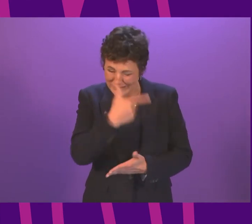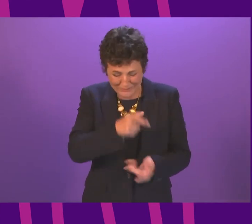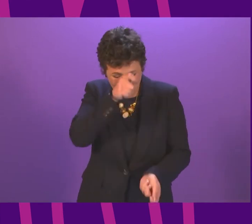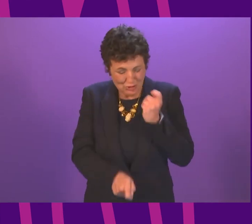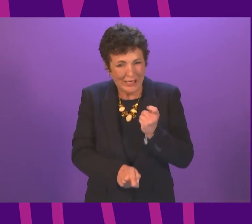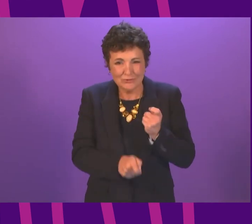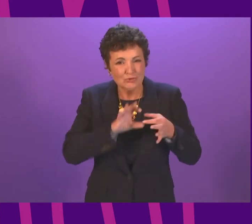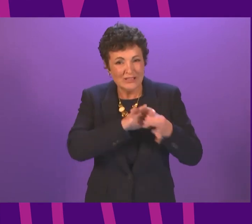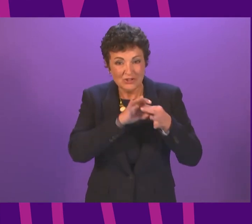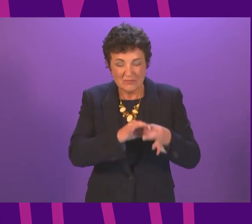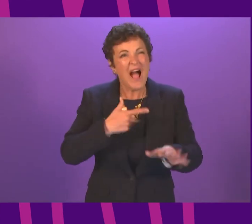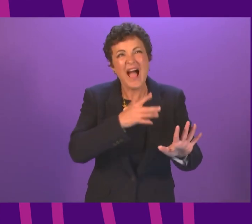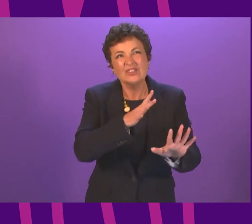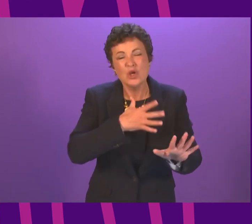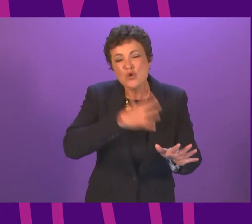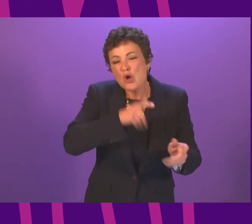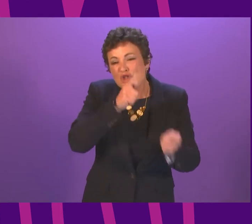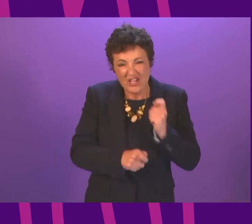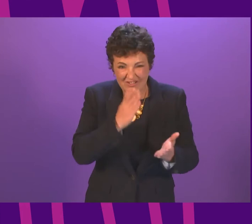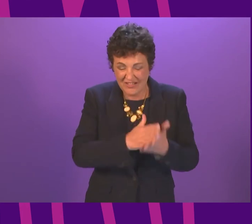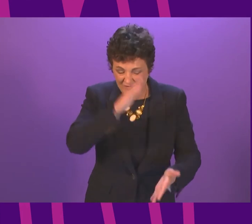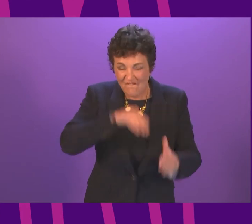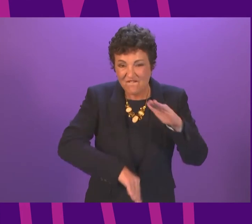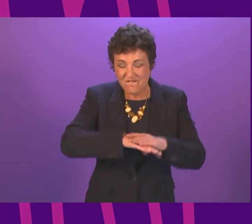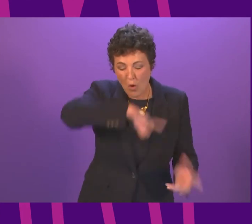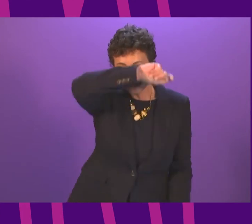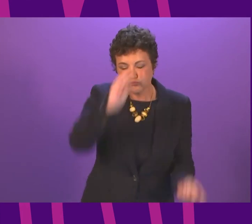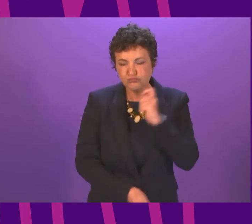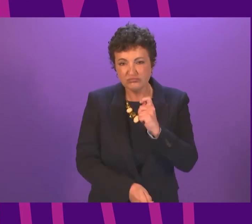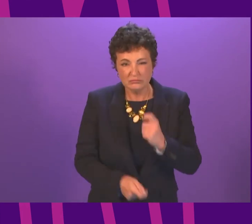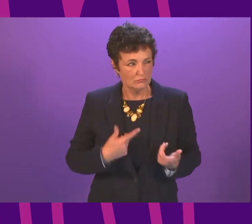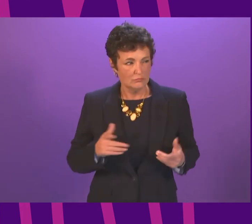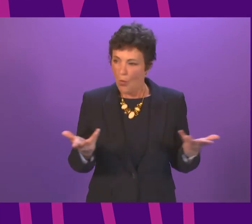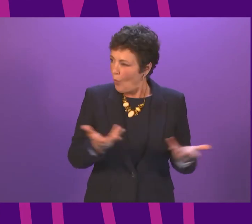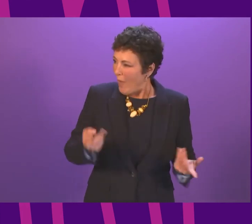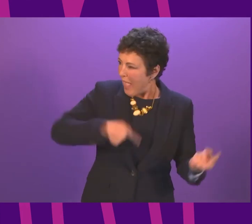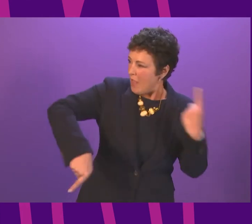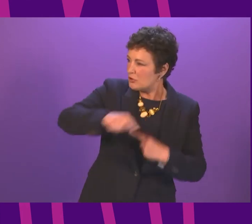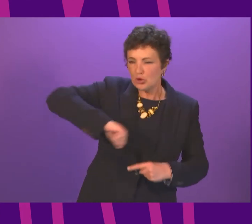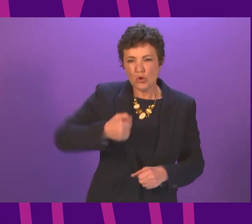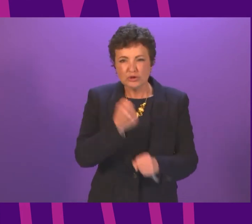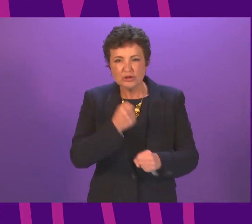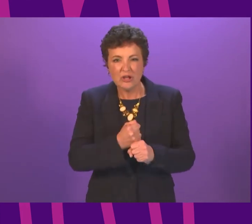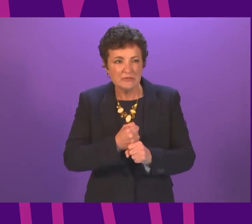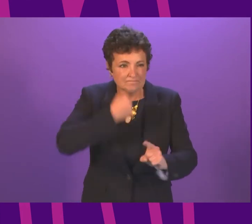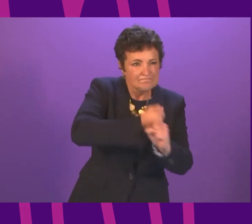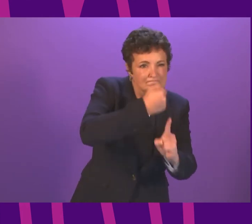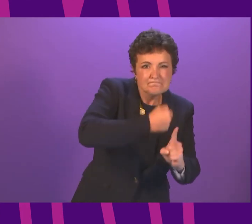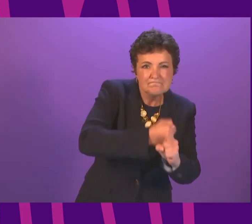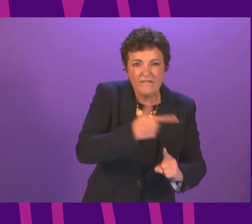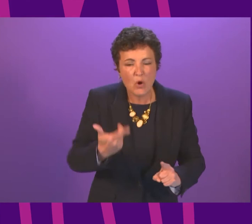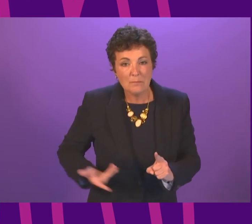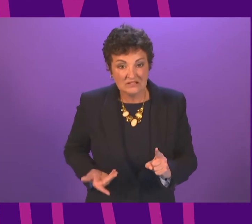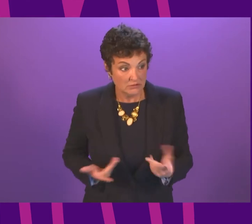that, it needs a complete overhaul. Businesses do not see anyone around the Scottish Government table who is fighting their corner. Even one of the First Minister's own